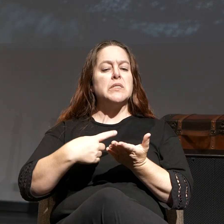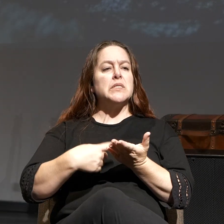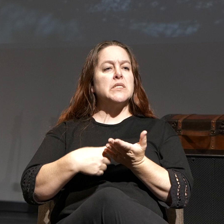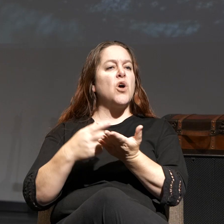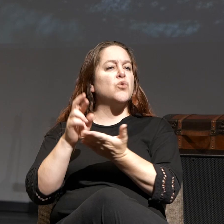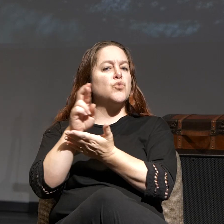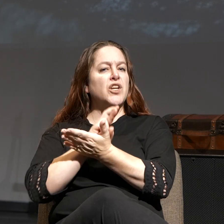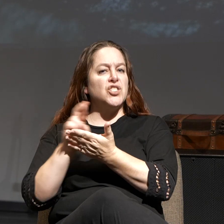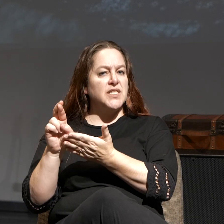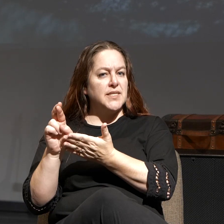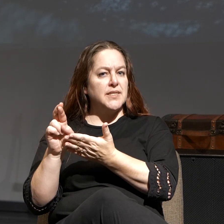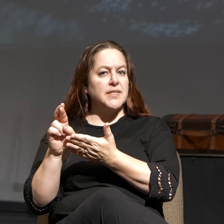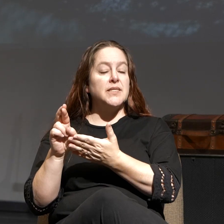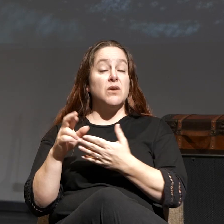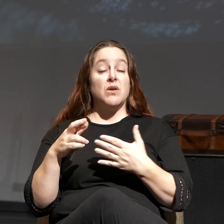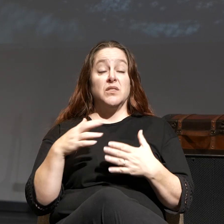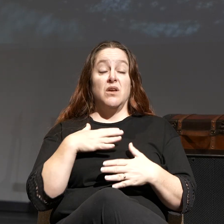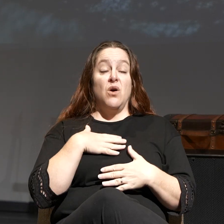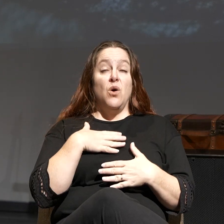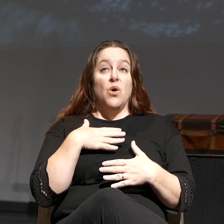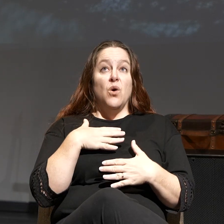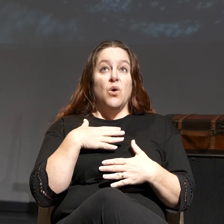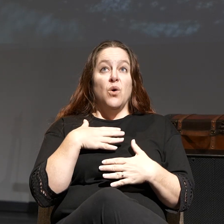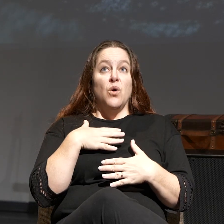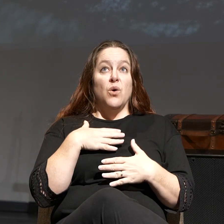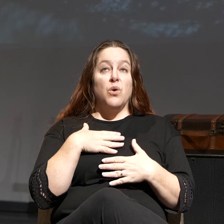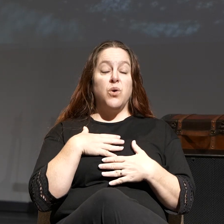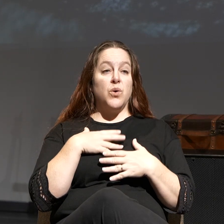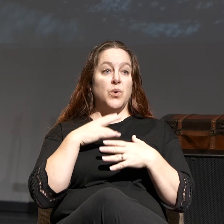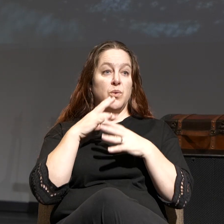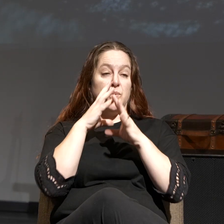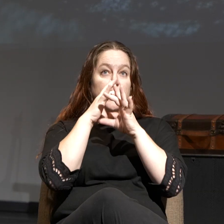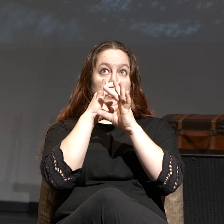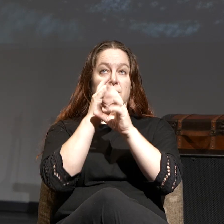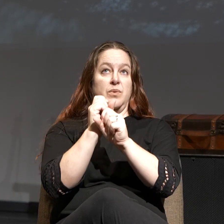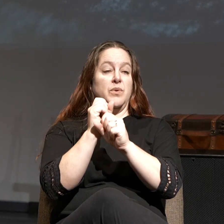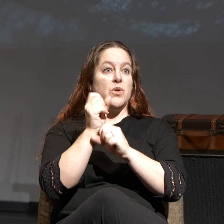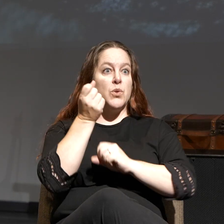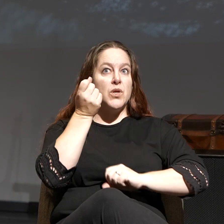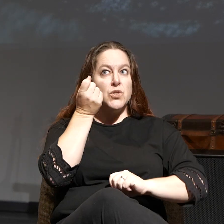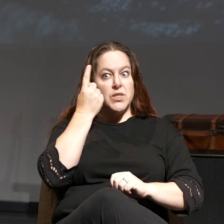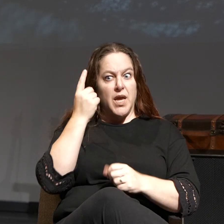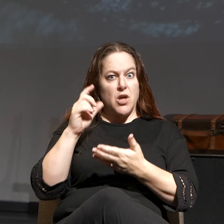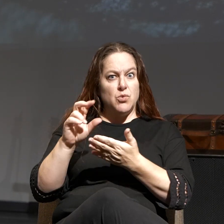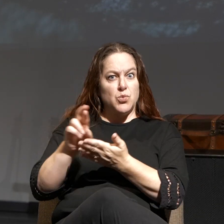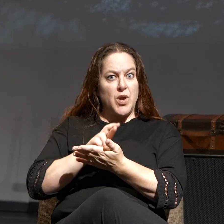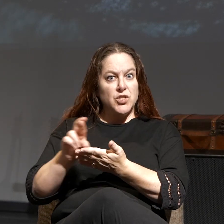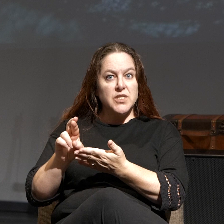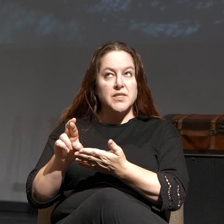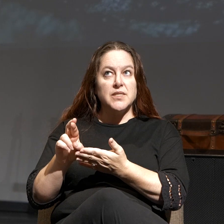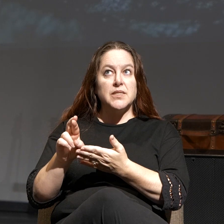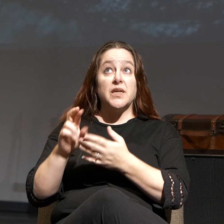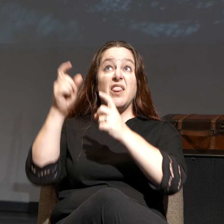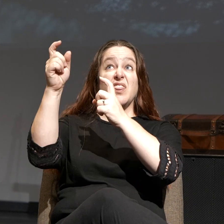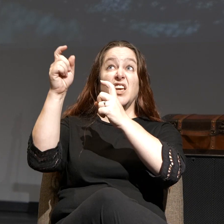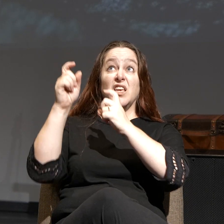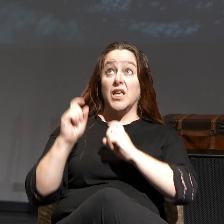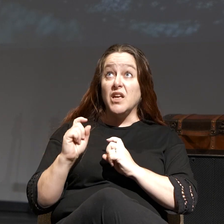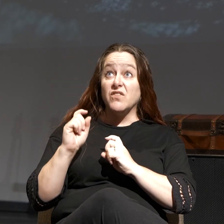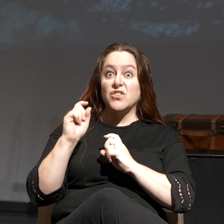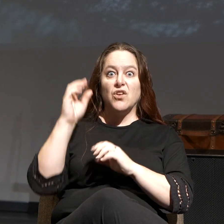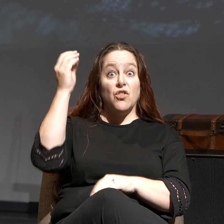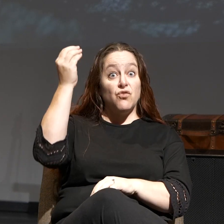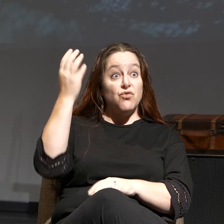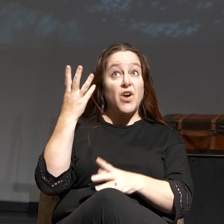righteousness. And I'm telling you, it is breathtaking. It's out of this world when you understand the righteousness, the gift righteousness, the grace